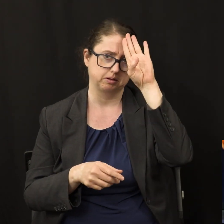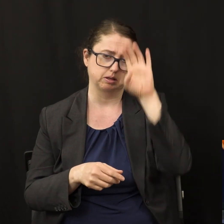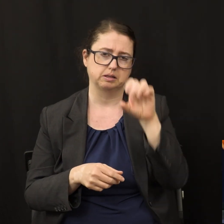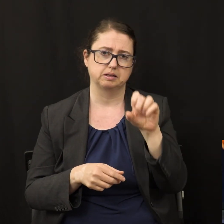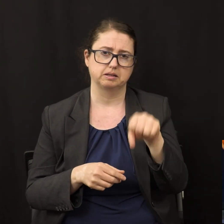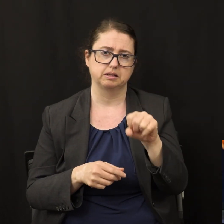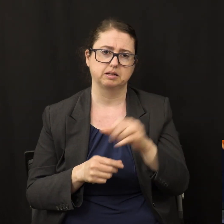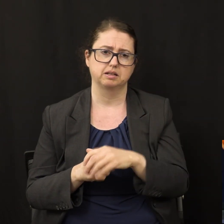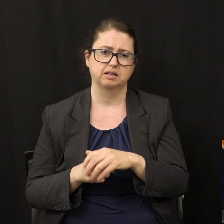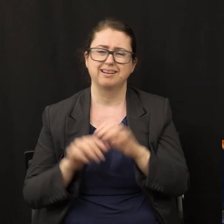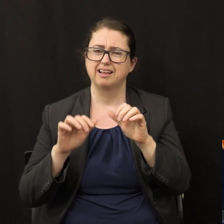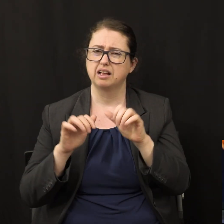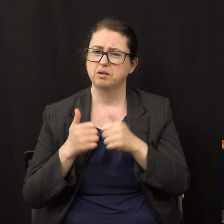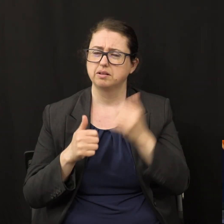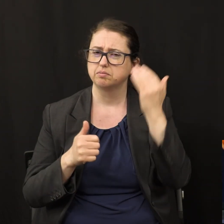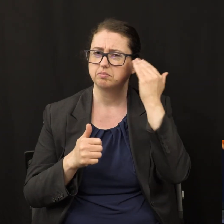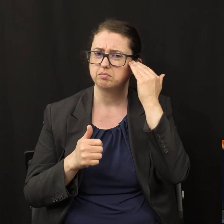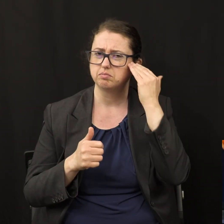so how are they going to know that they're supposed to come out